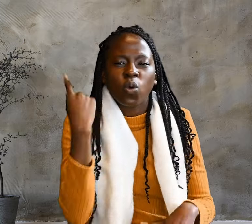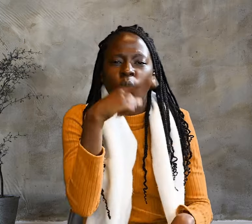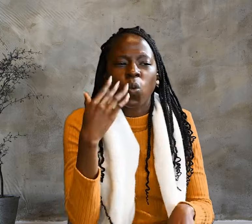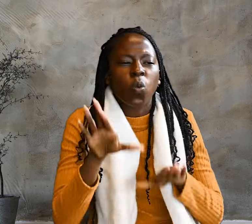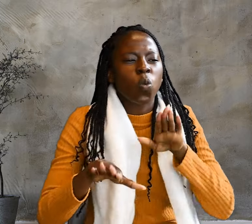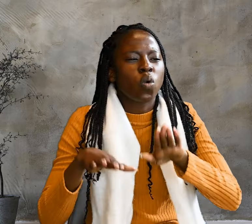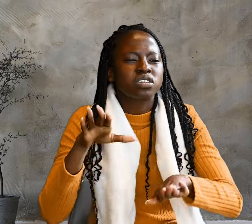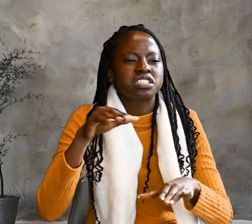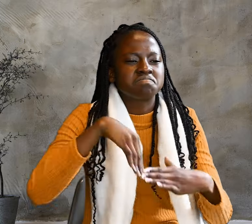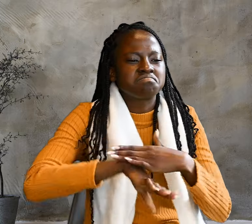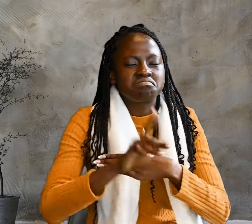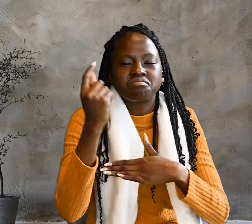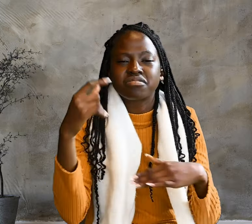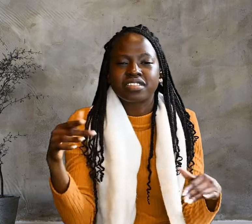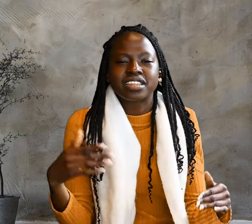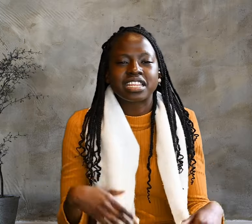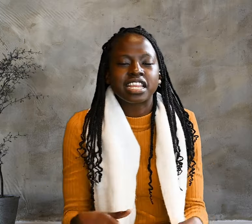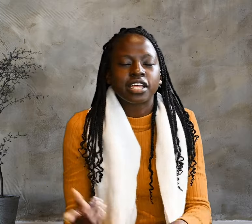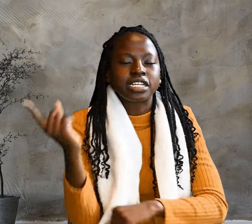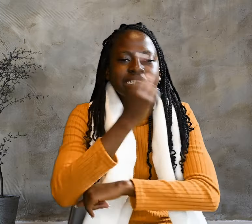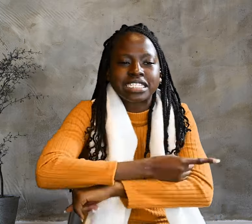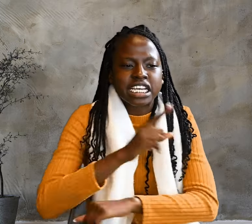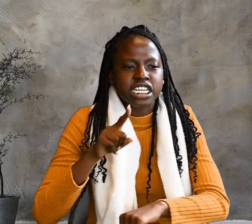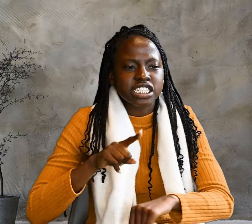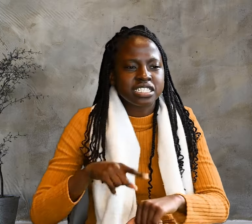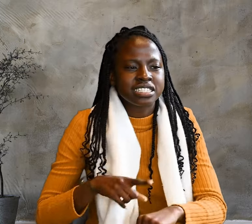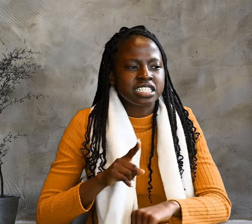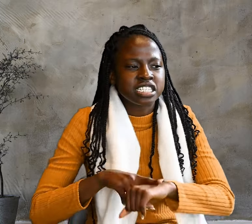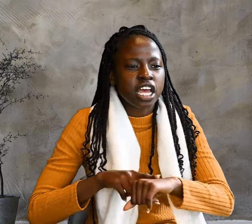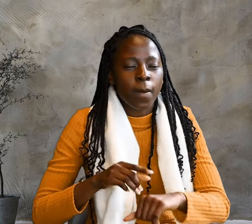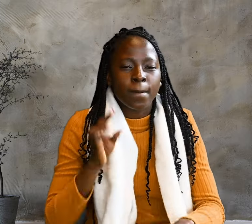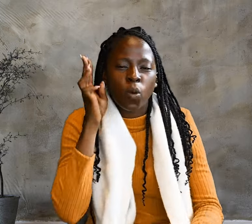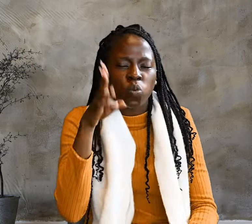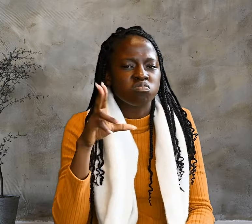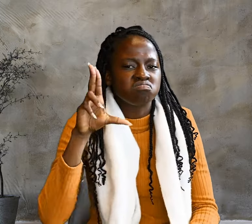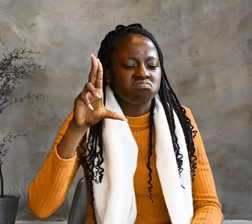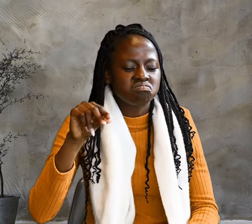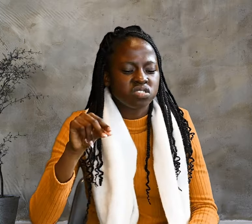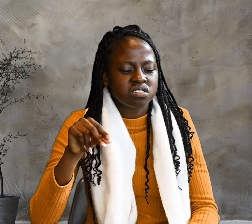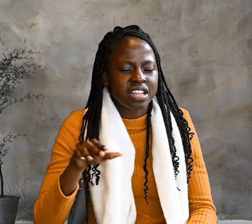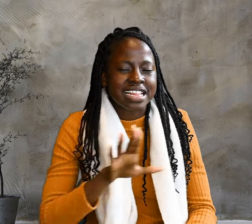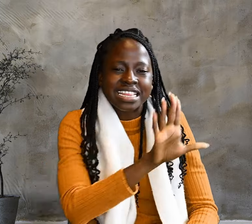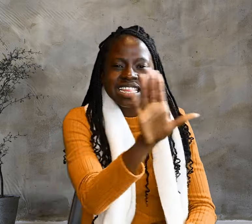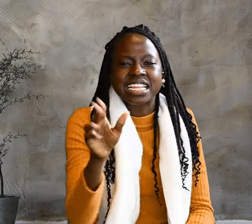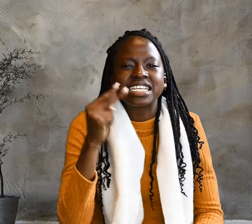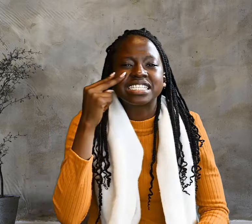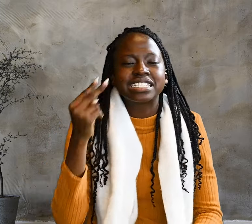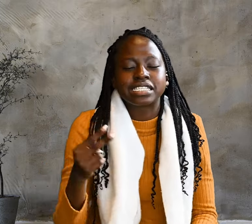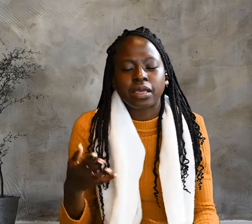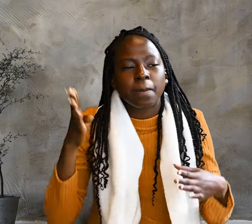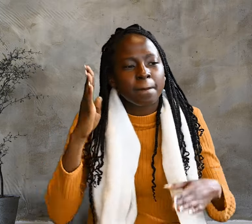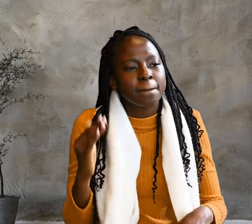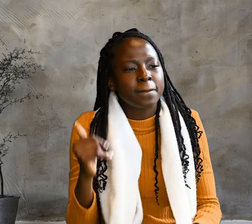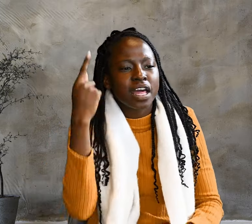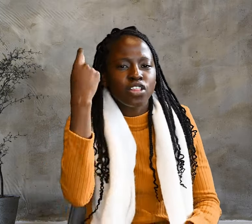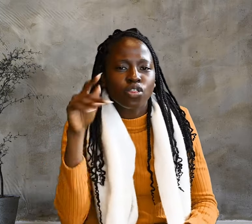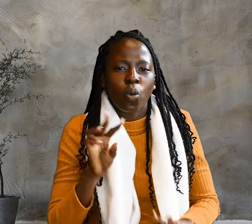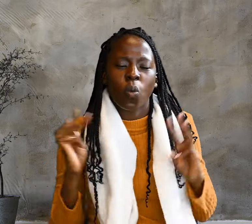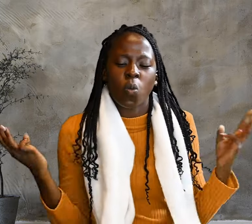will not stumble, for they see by the world's light. It is when a person walks at